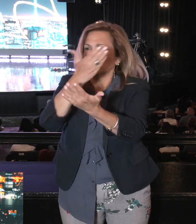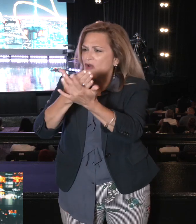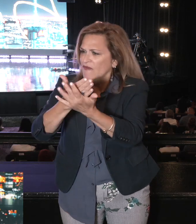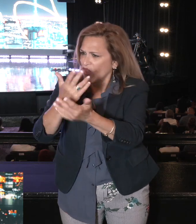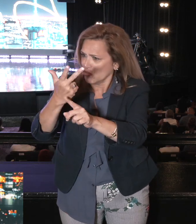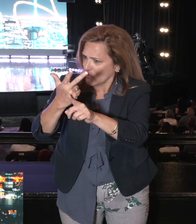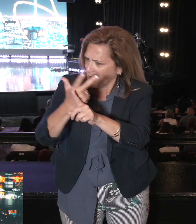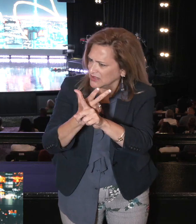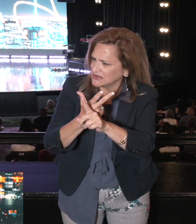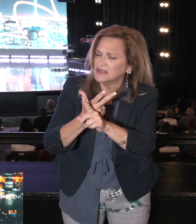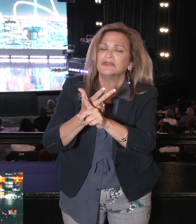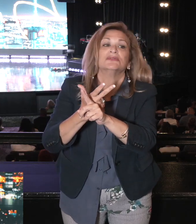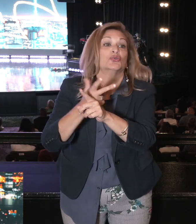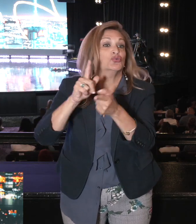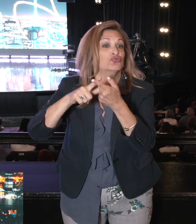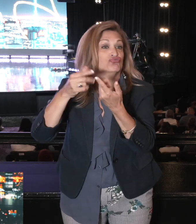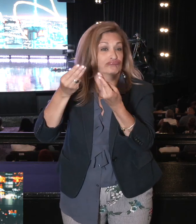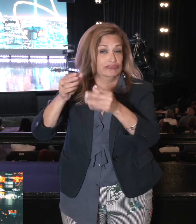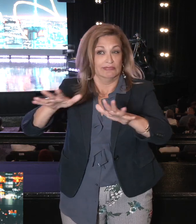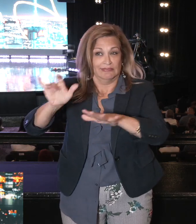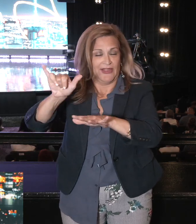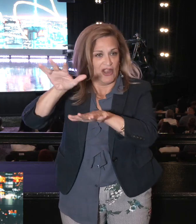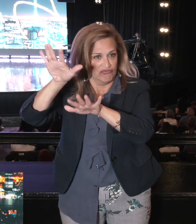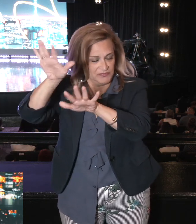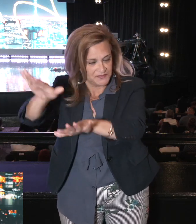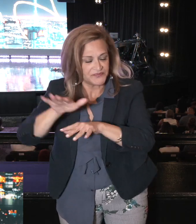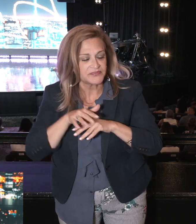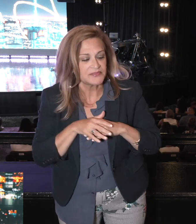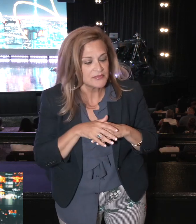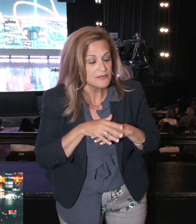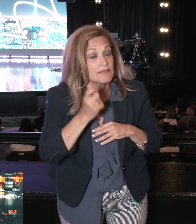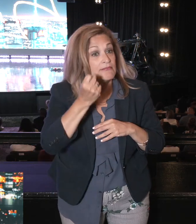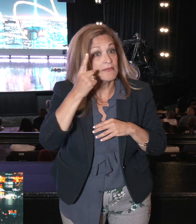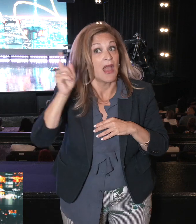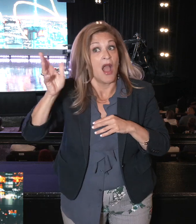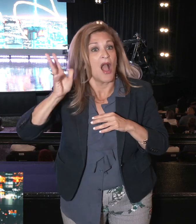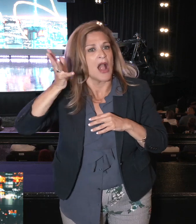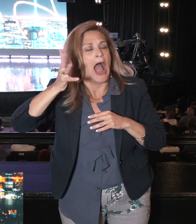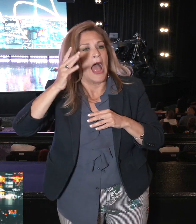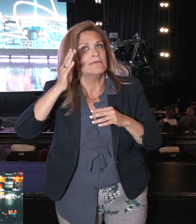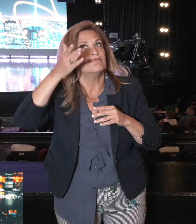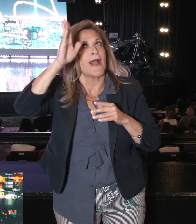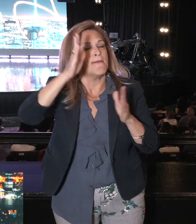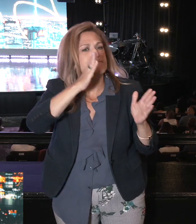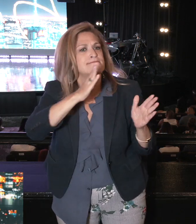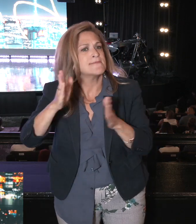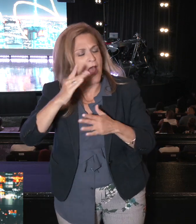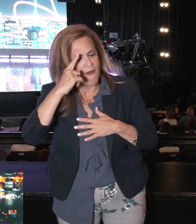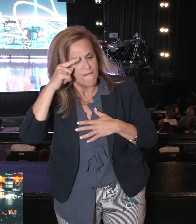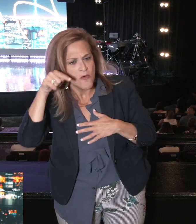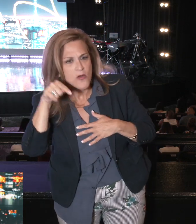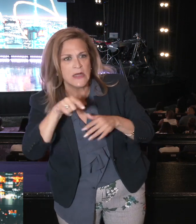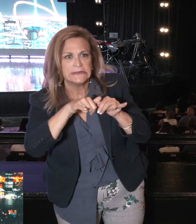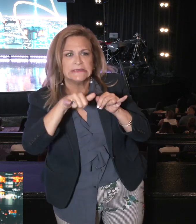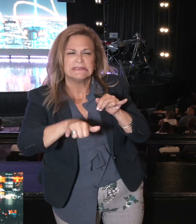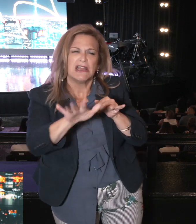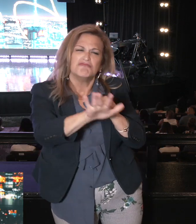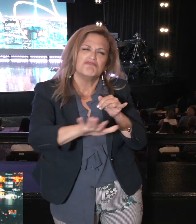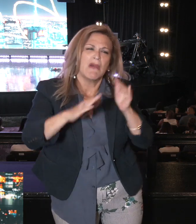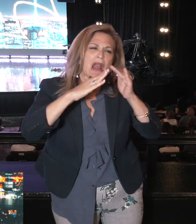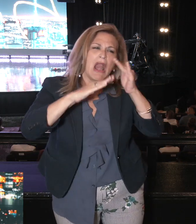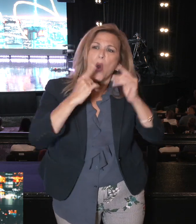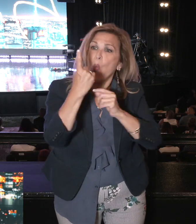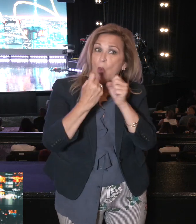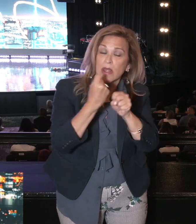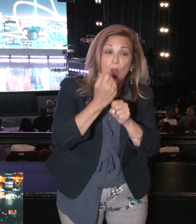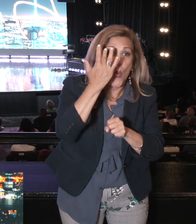when they got there, God was going to leave them there for about 11 months, almost a year, to start instructing them. Remember, they were slaves. They